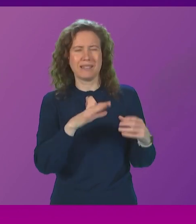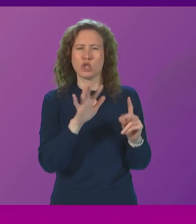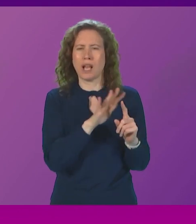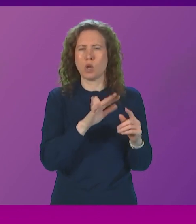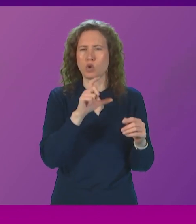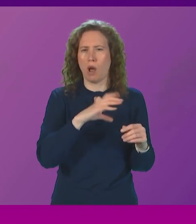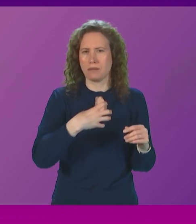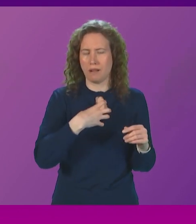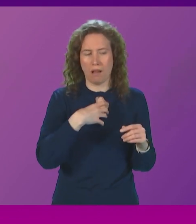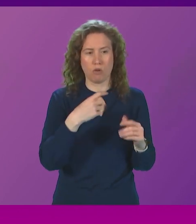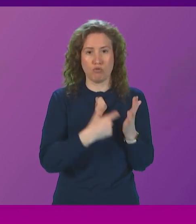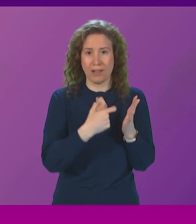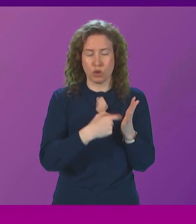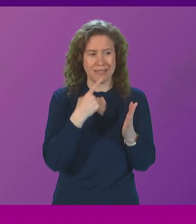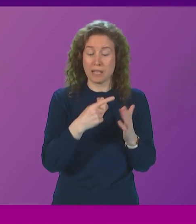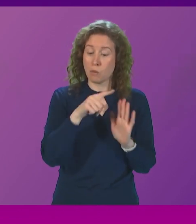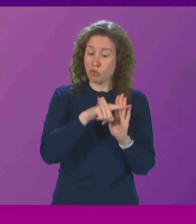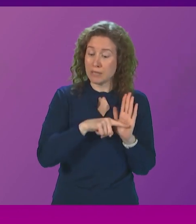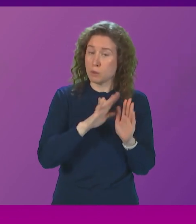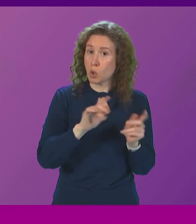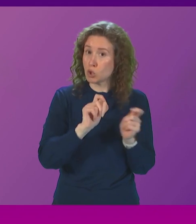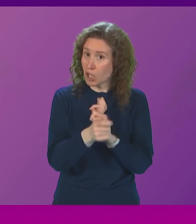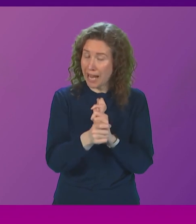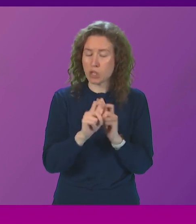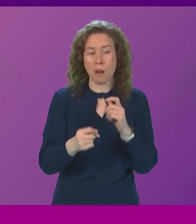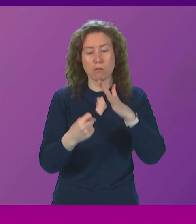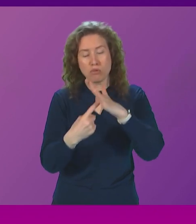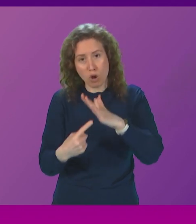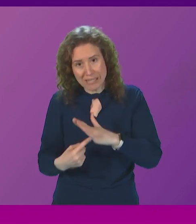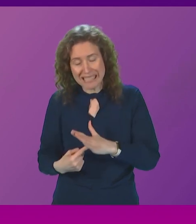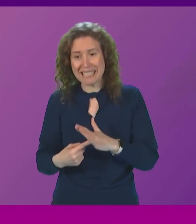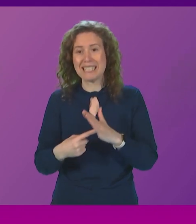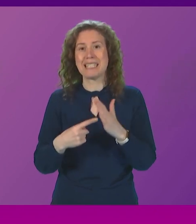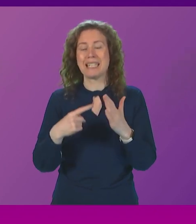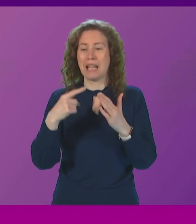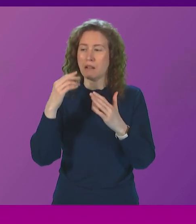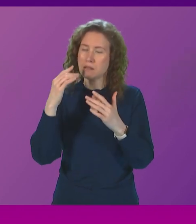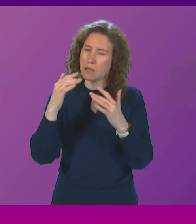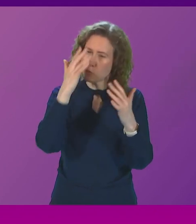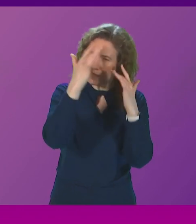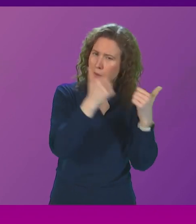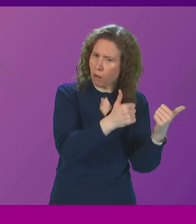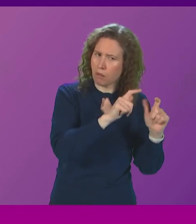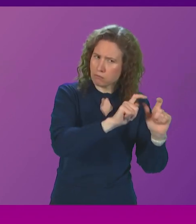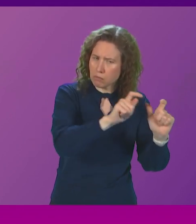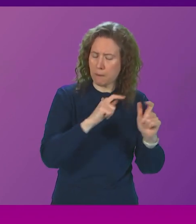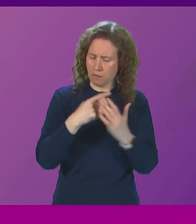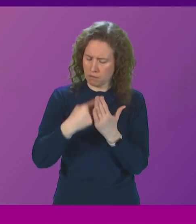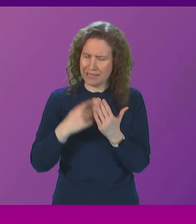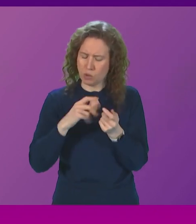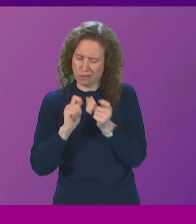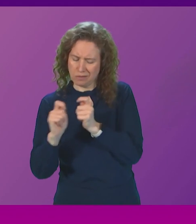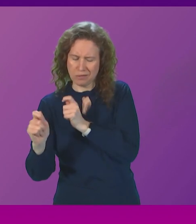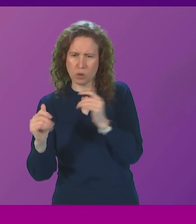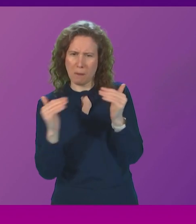Reeves who said principles don't change but the priorities and the policies must change according to the circumstances I actually